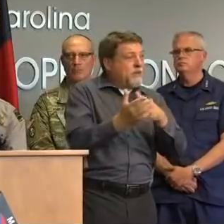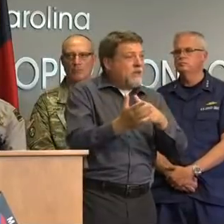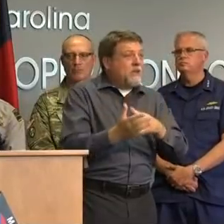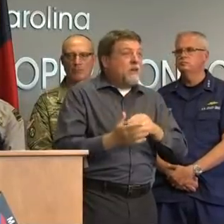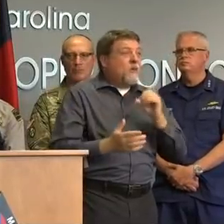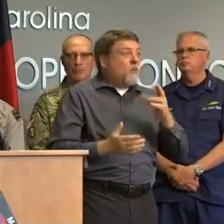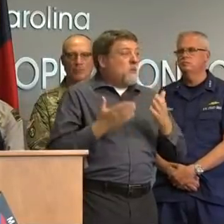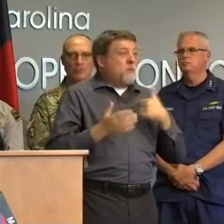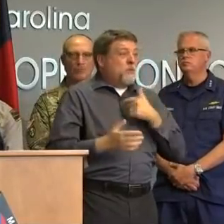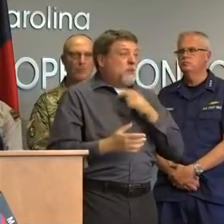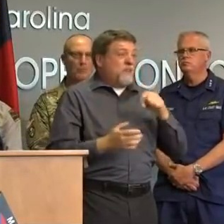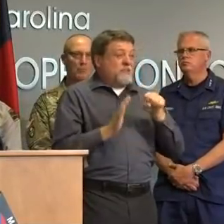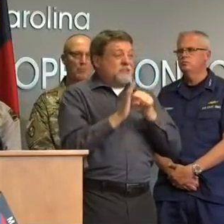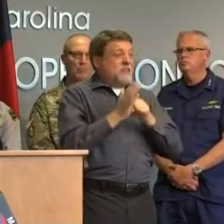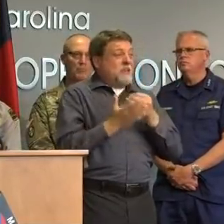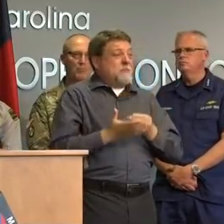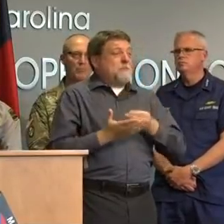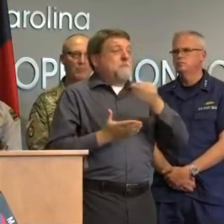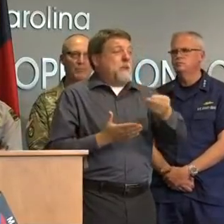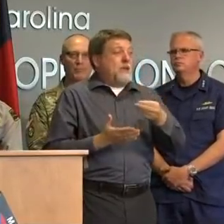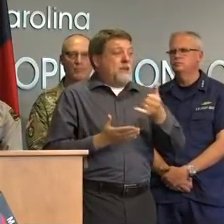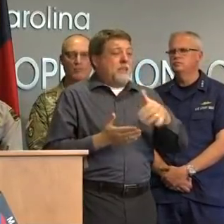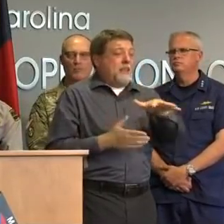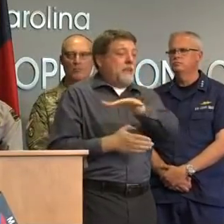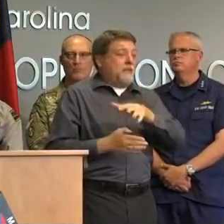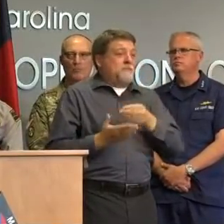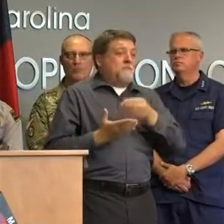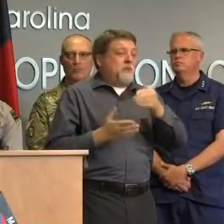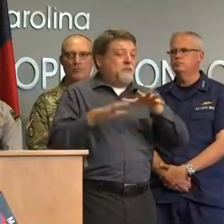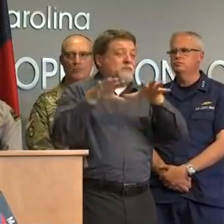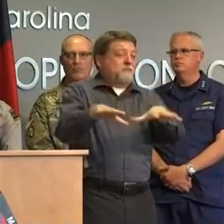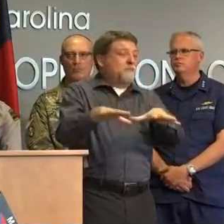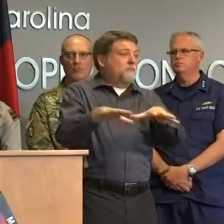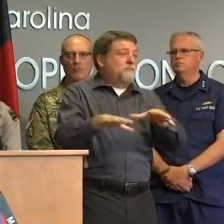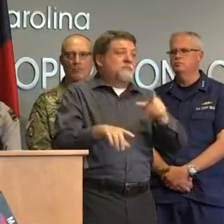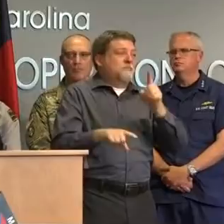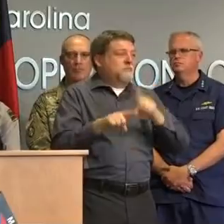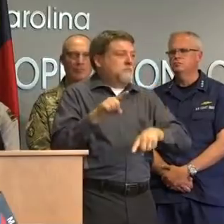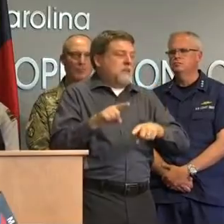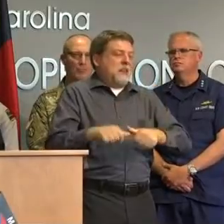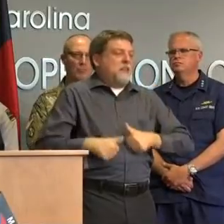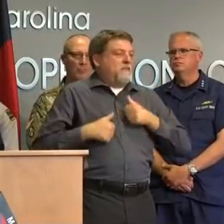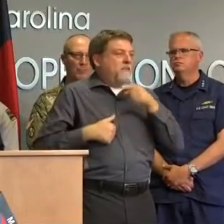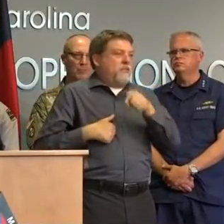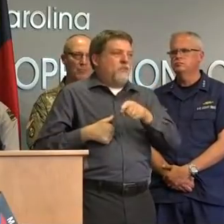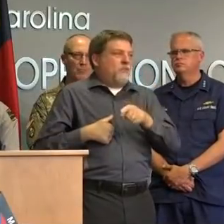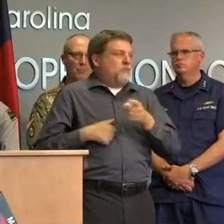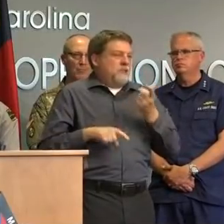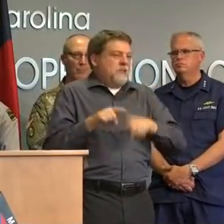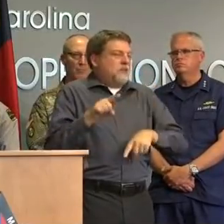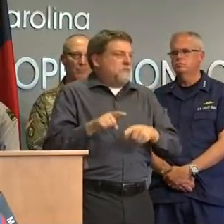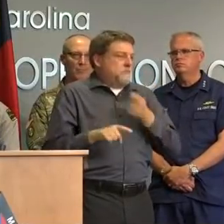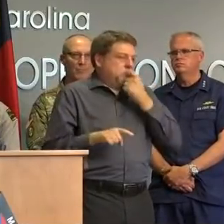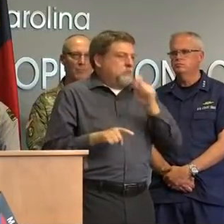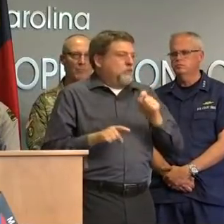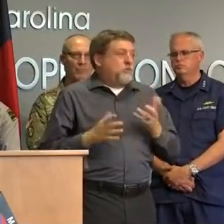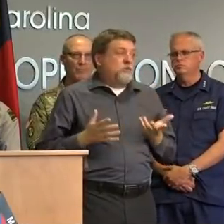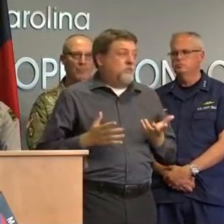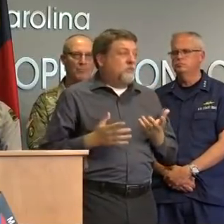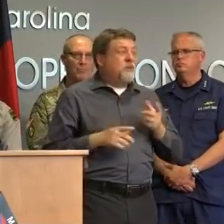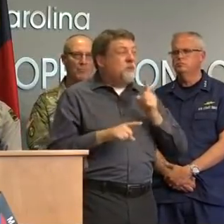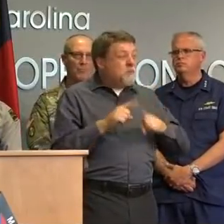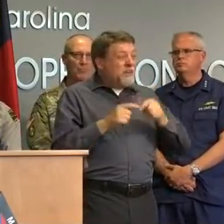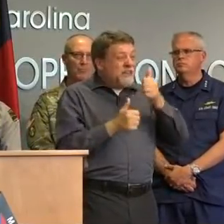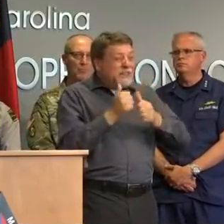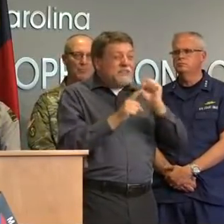times that you just have to look at and say it's just not smart to build back and that you have to do that on an